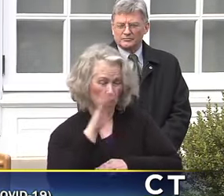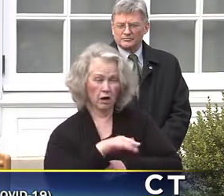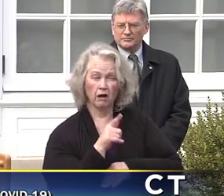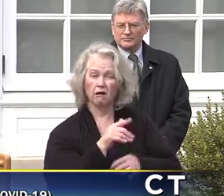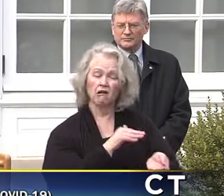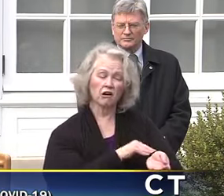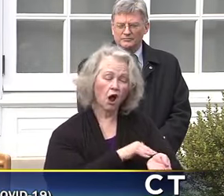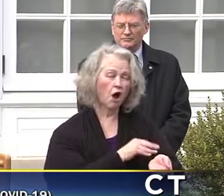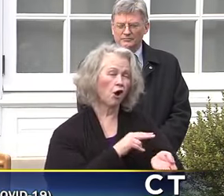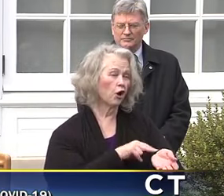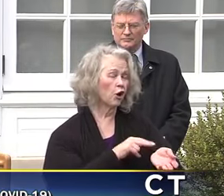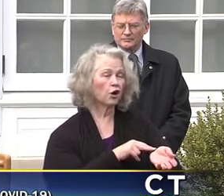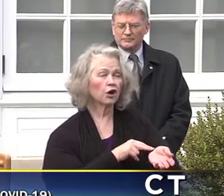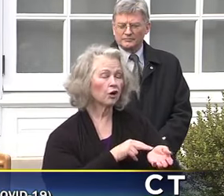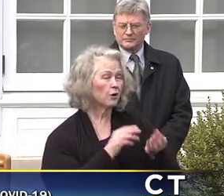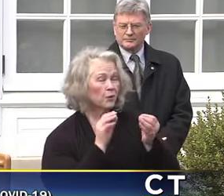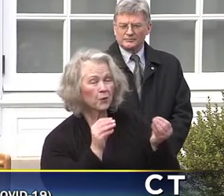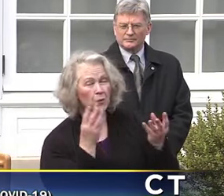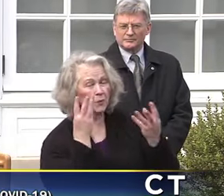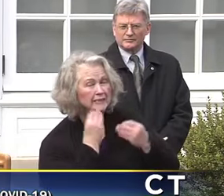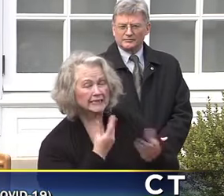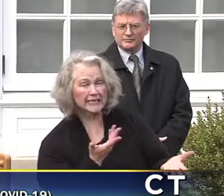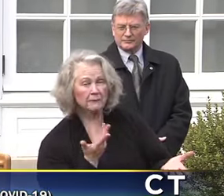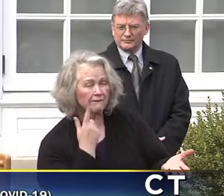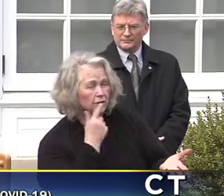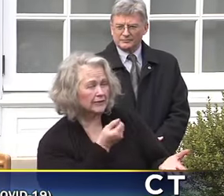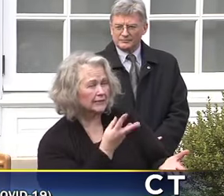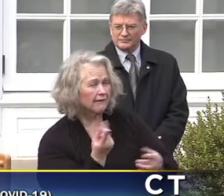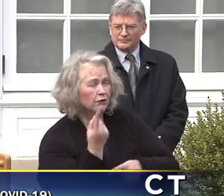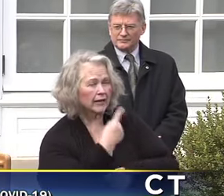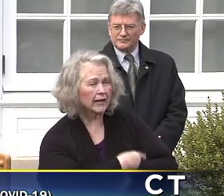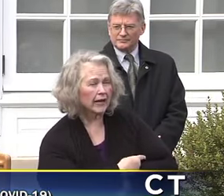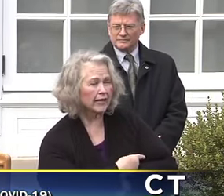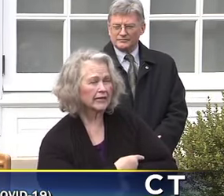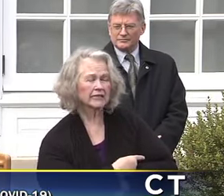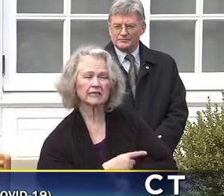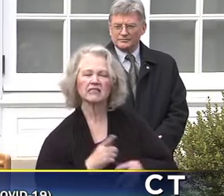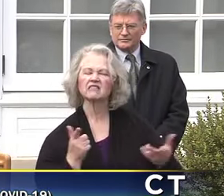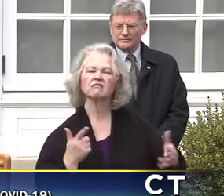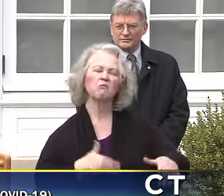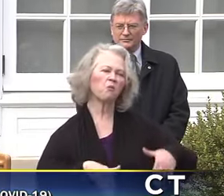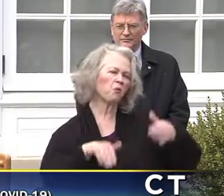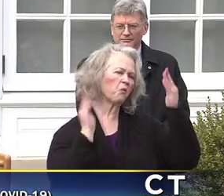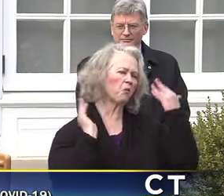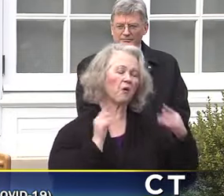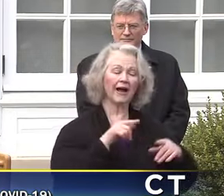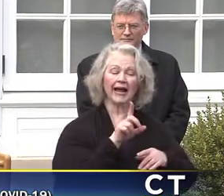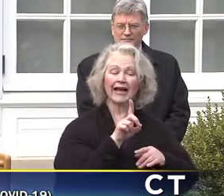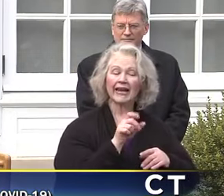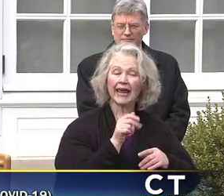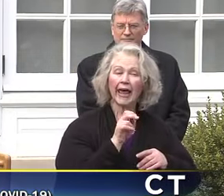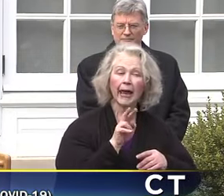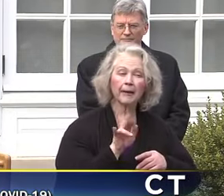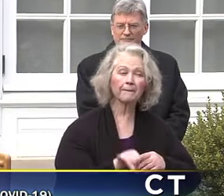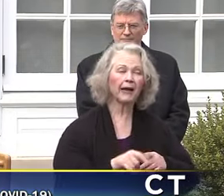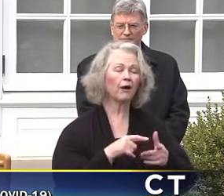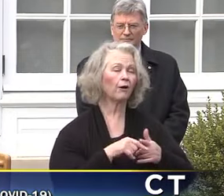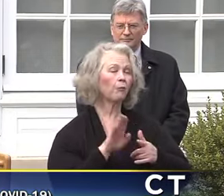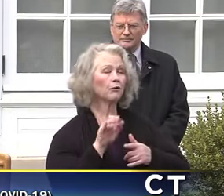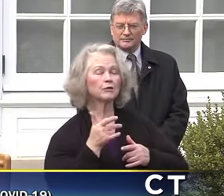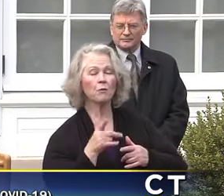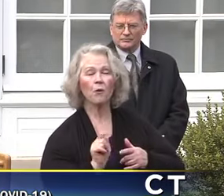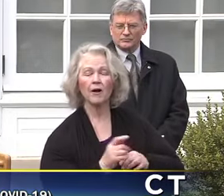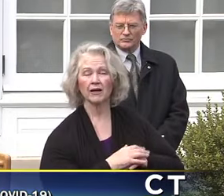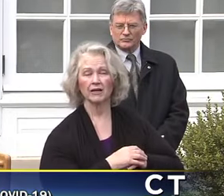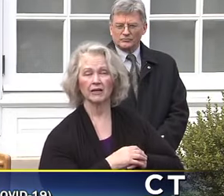and nurses and others haven't been sleeping for days. They're totally full. Same thing in Danbury and in Bridgeport Hospital. We now